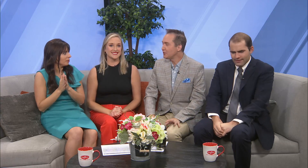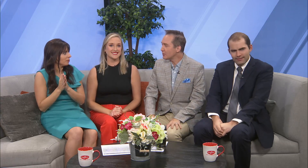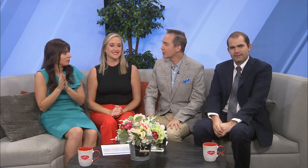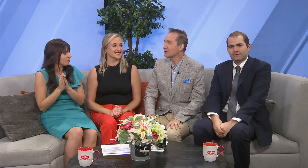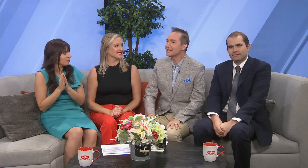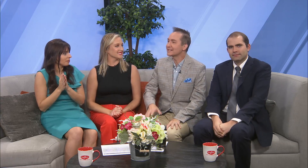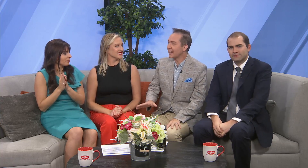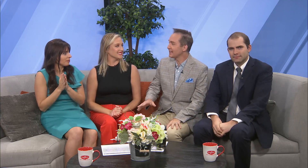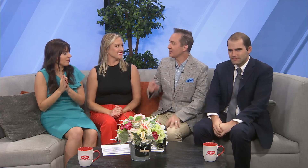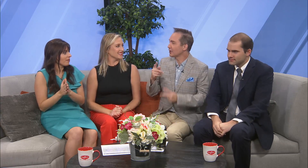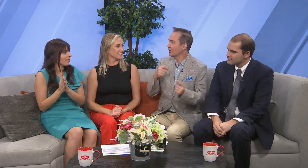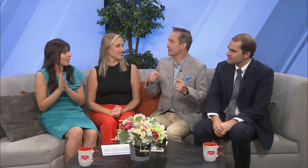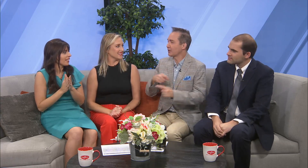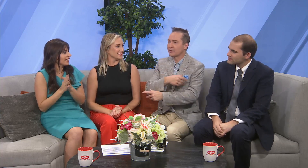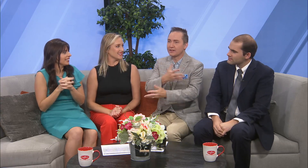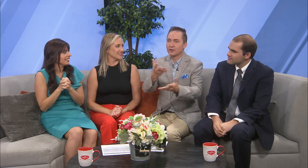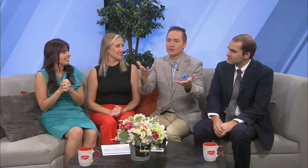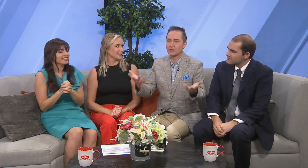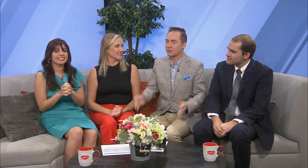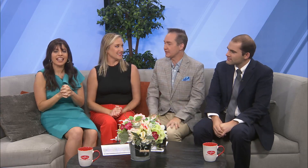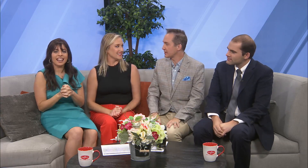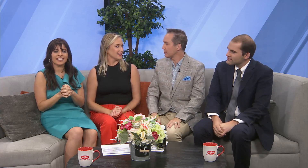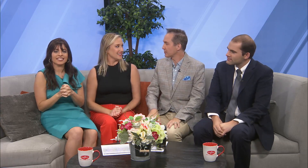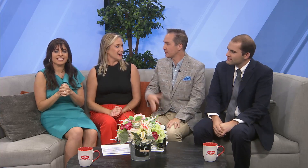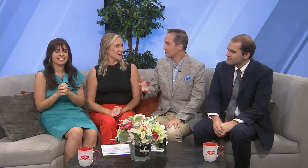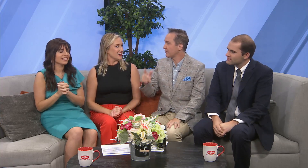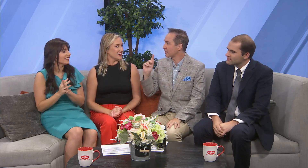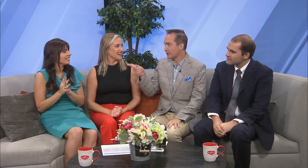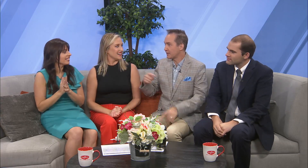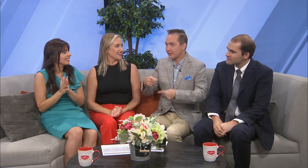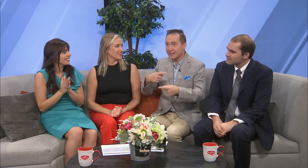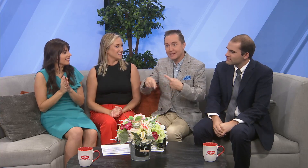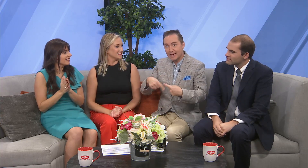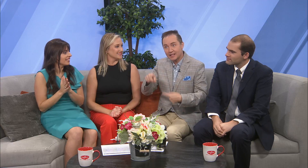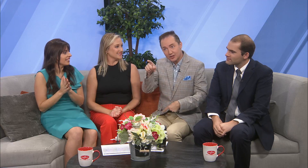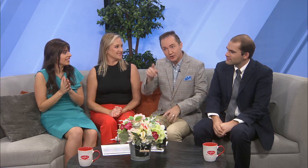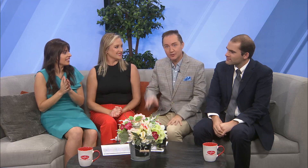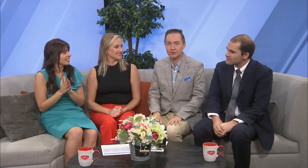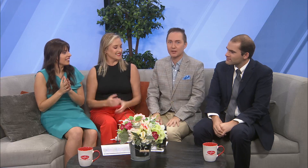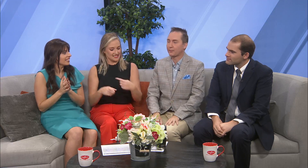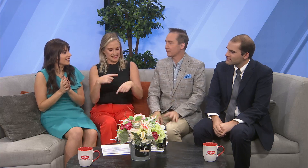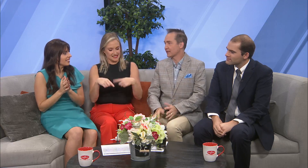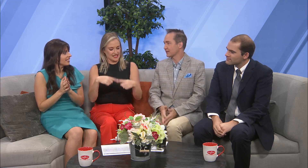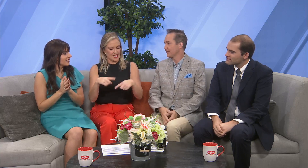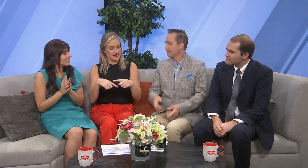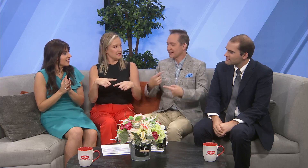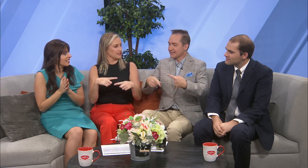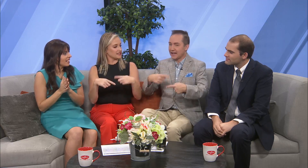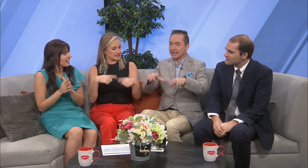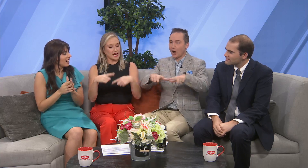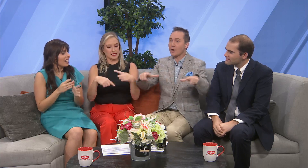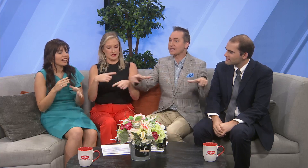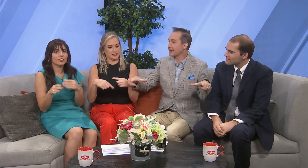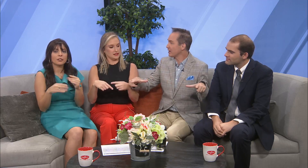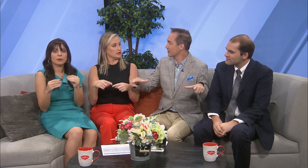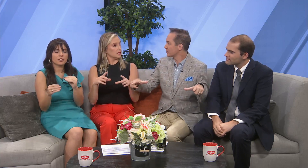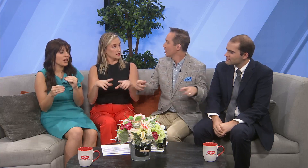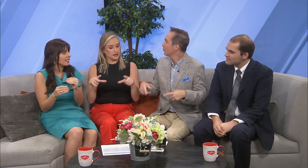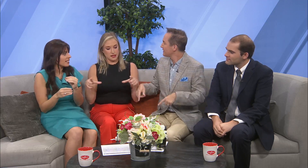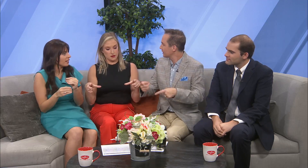You are going to be signing your hearts out within the others. When you see somebody who's deaf, they're going to be kind of like signing to you. Like perfect. Sign. Sign. Oh, and language. We did